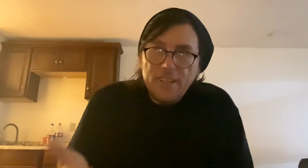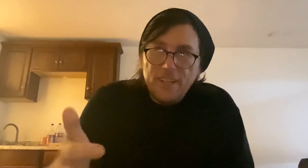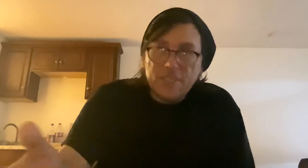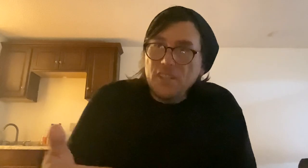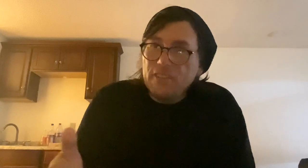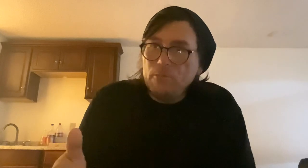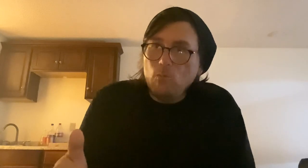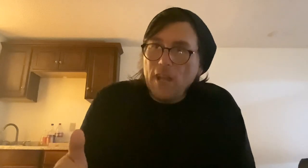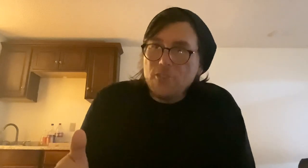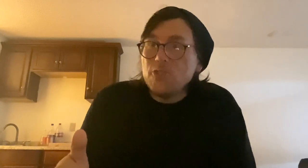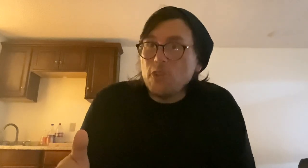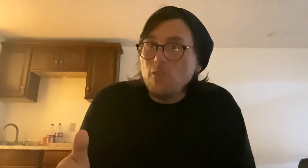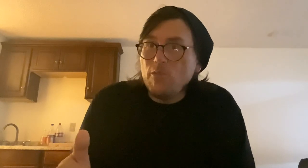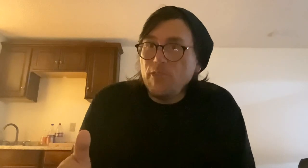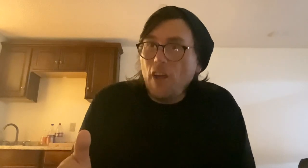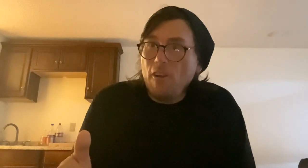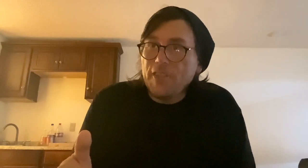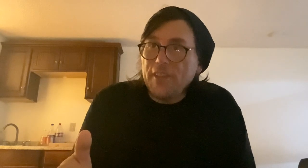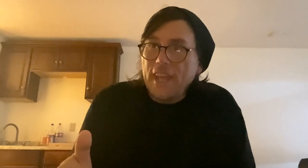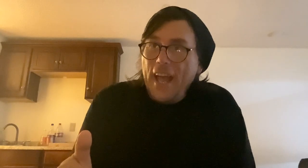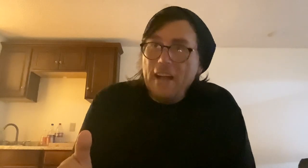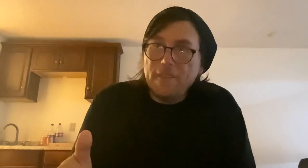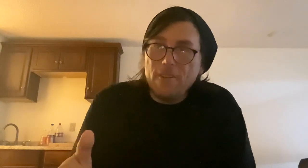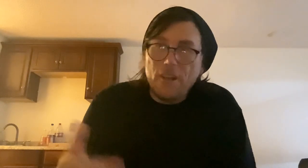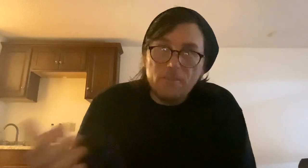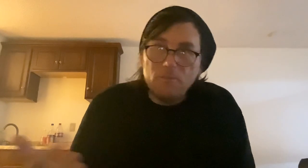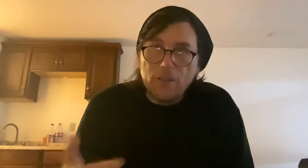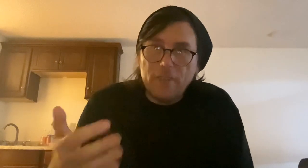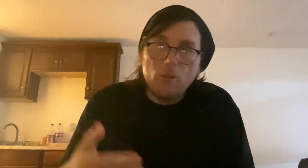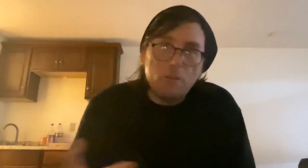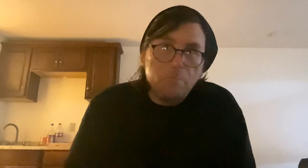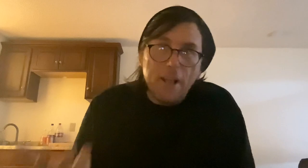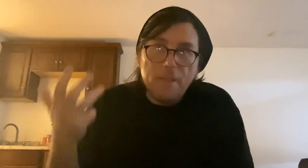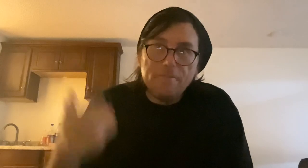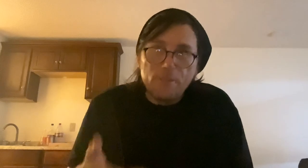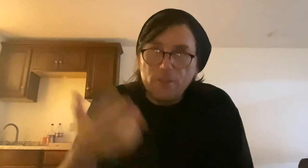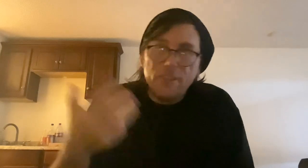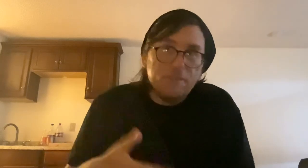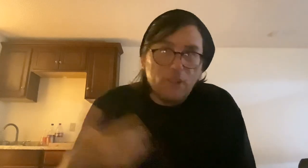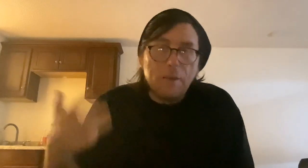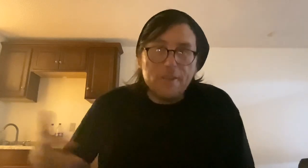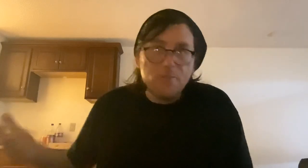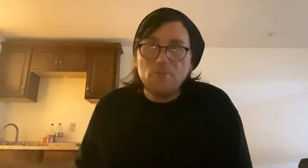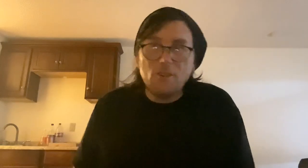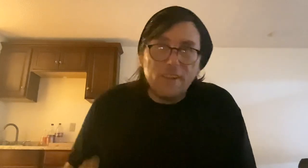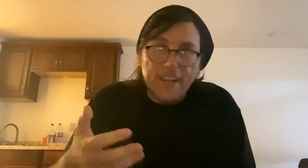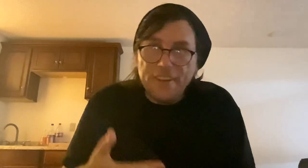uh, because a lot of them will actually show the art that they have there, you know, what kind of art. But if you look in the Yelp pages or look online on